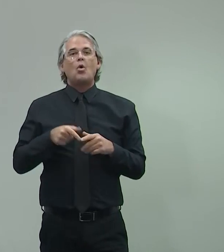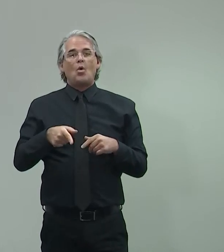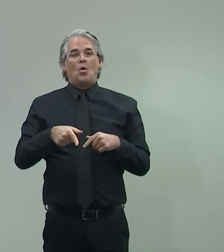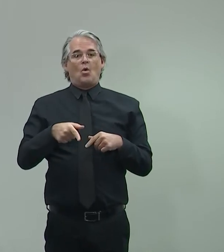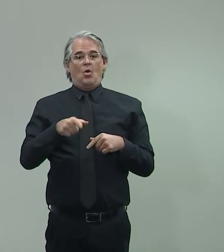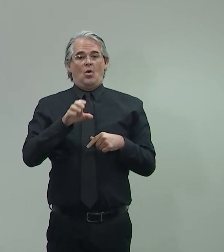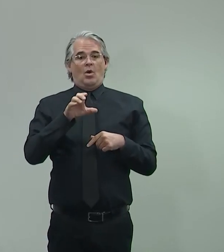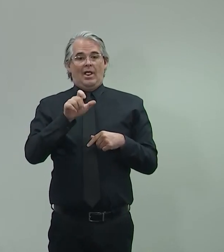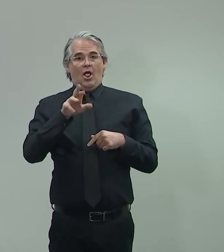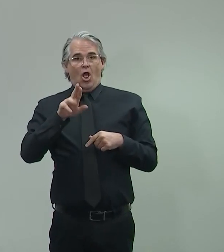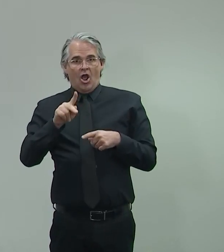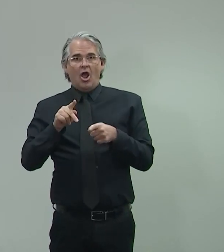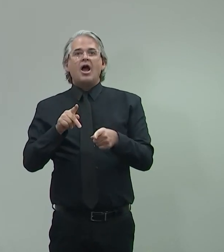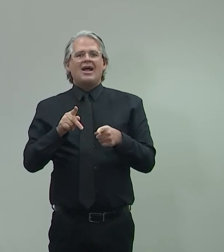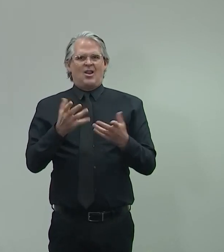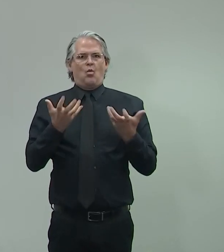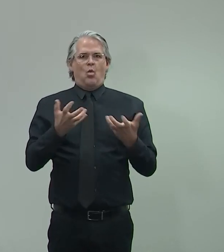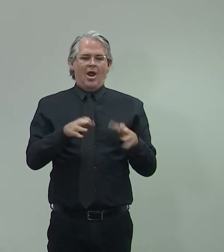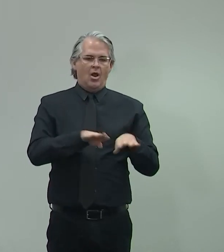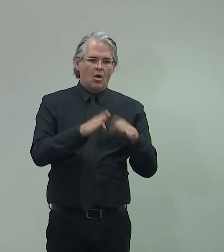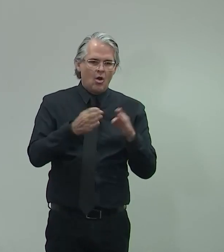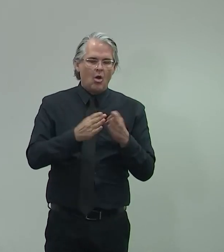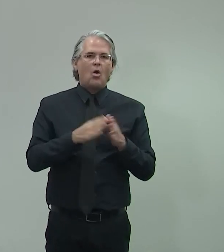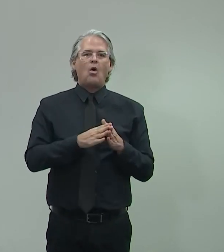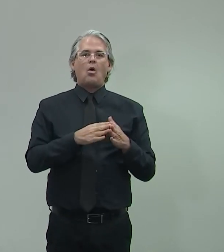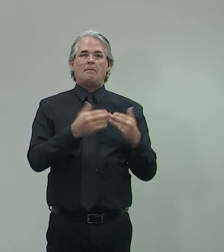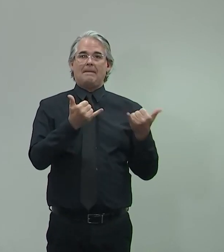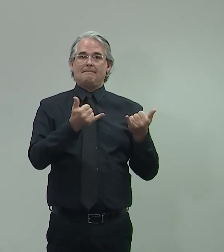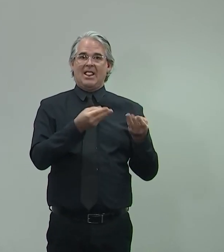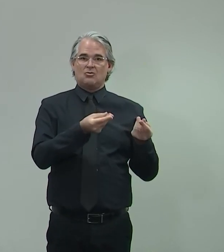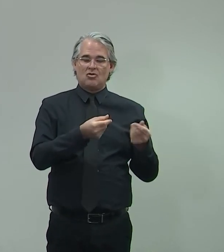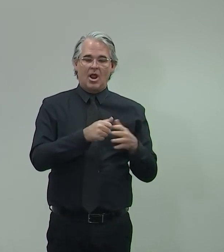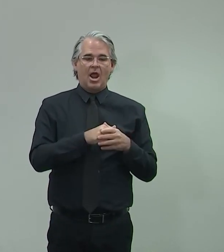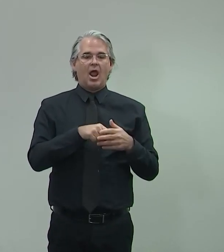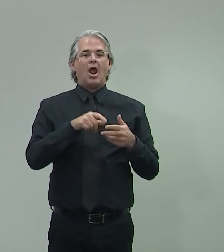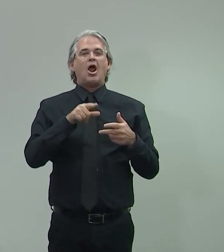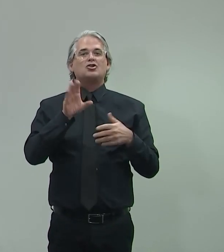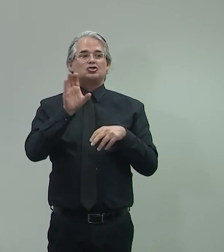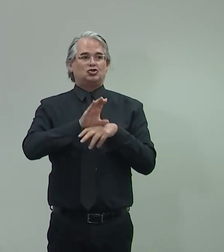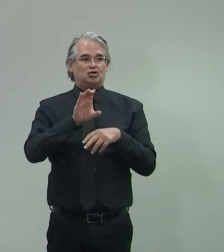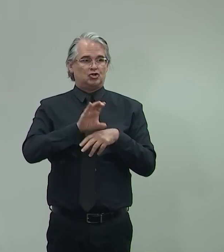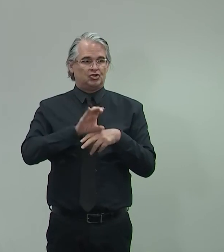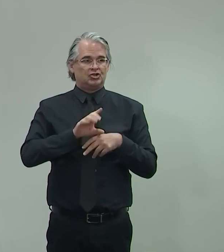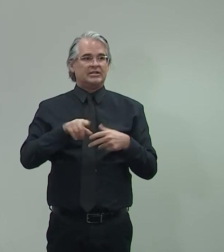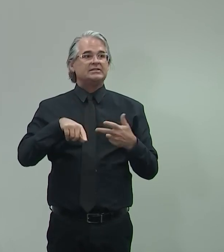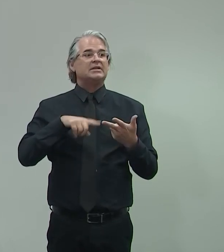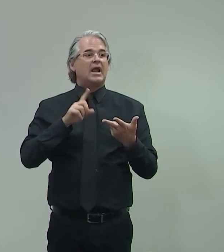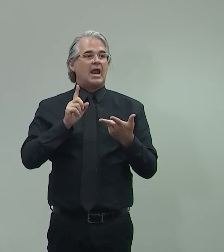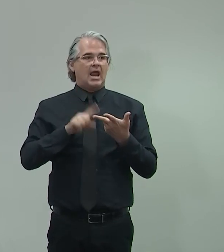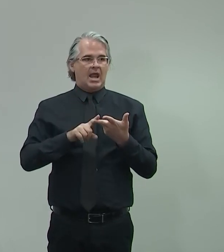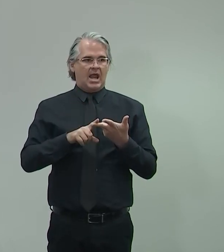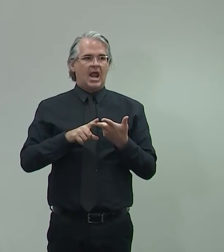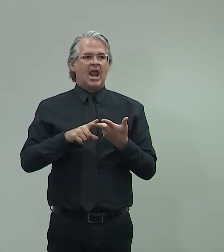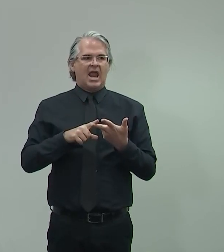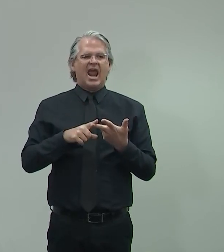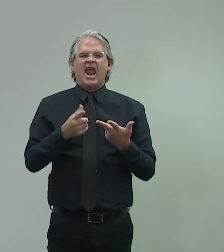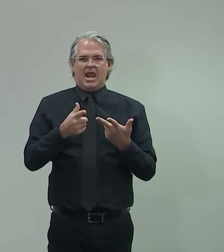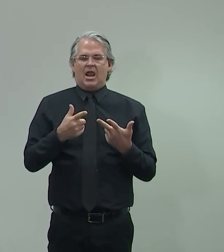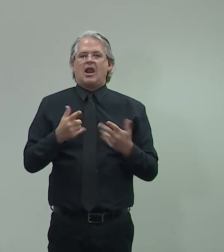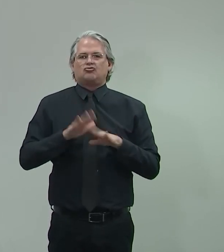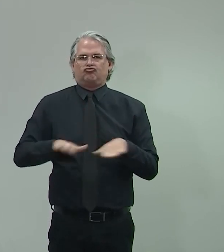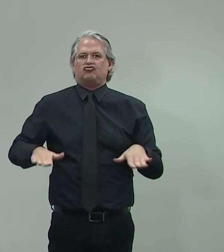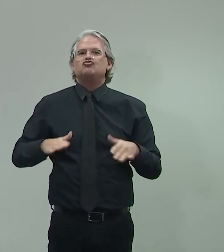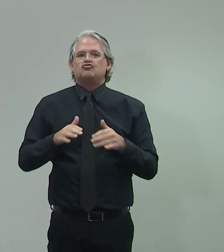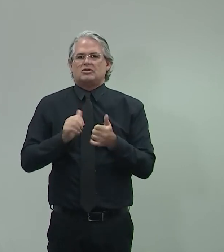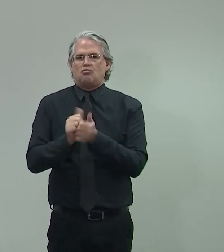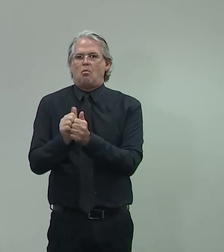sports, churches. I know you want those things, too. Could we be seeing that in a matter of weeks, months, and what will our